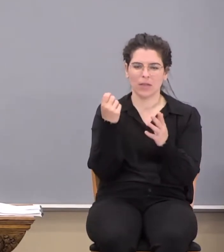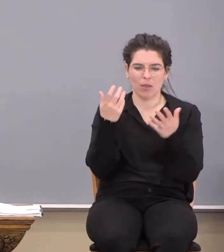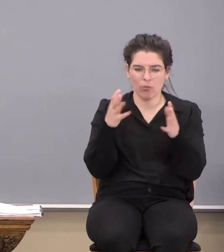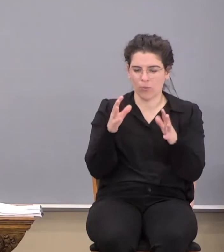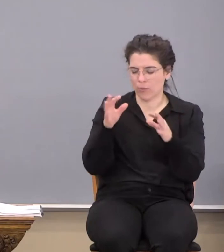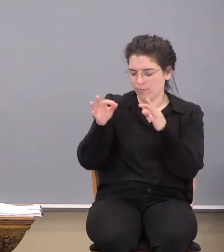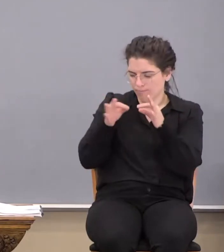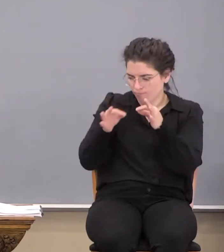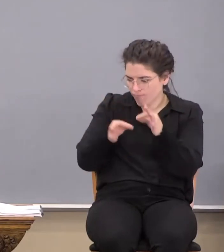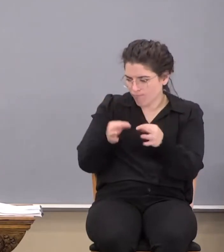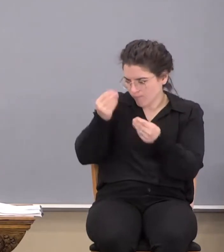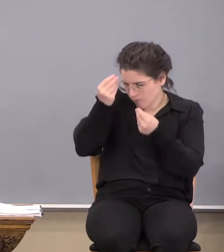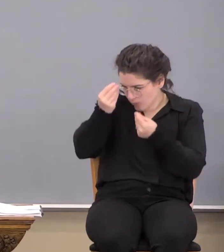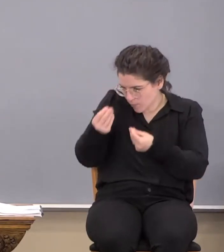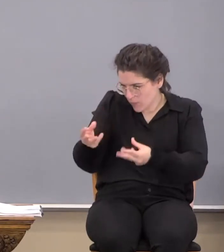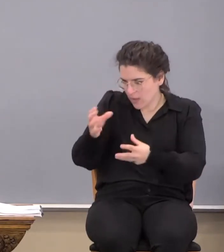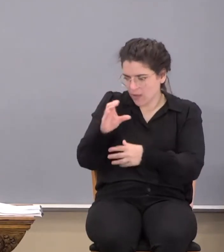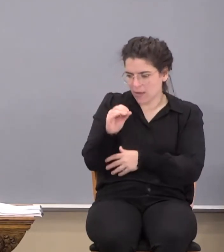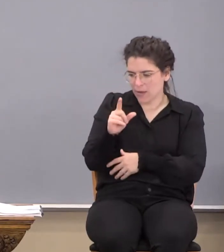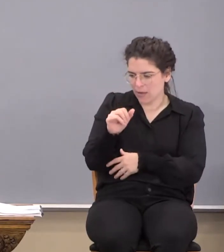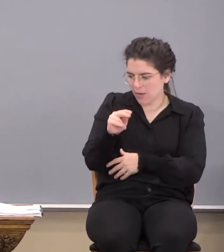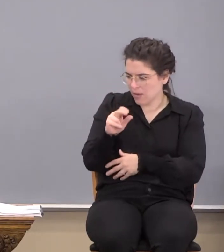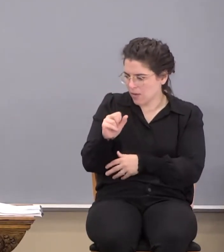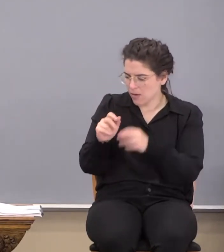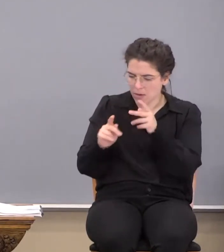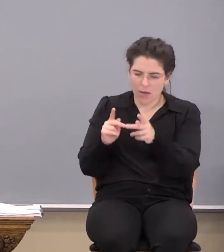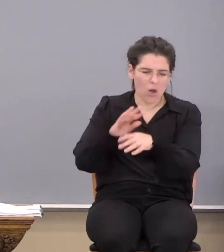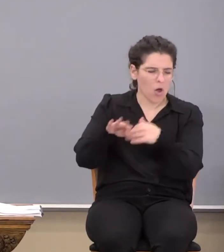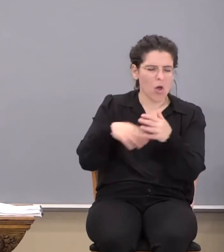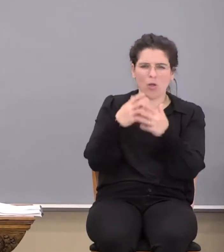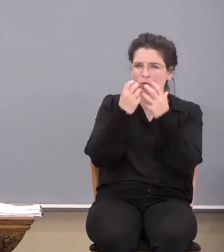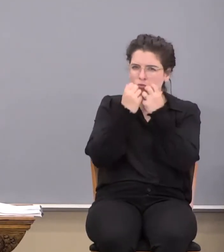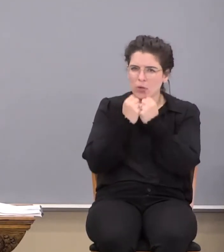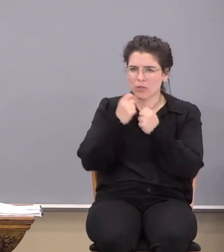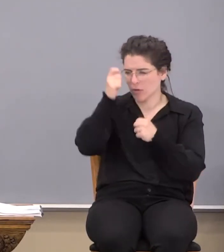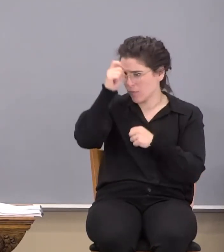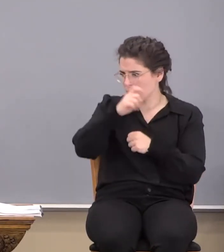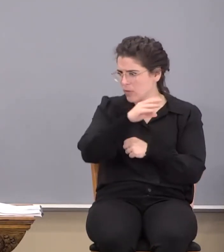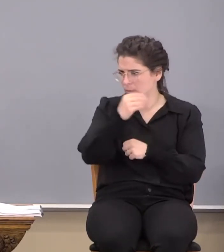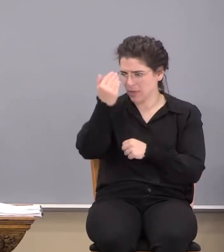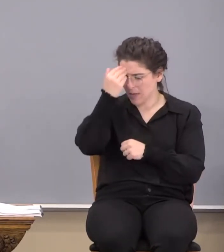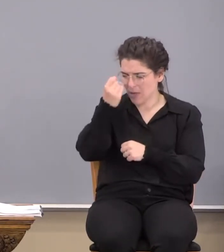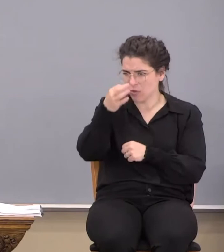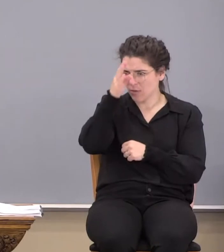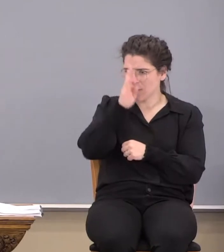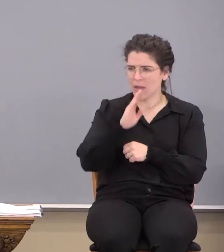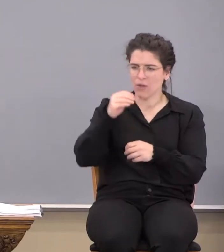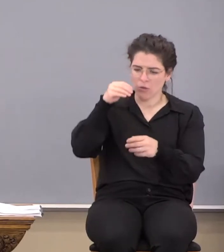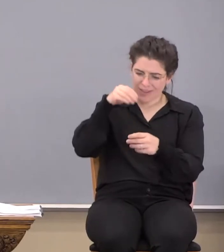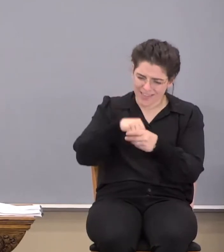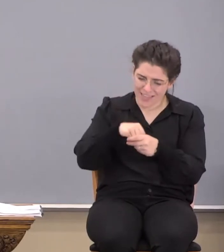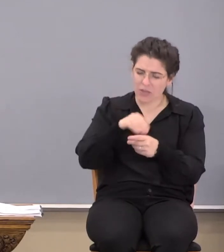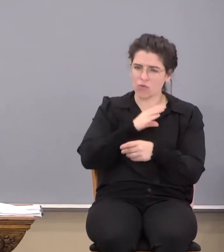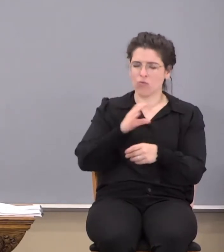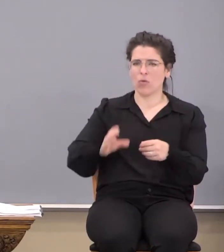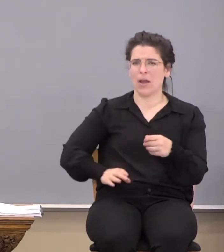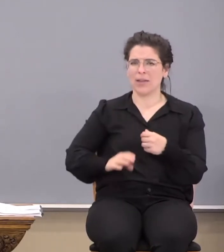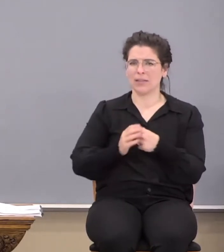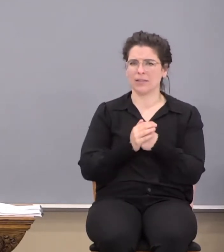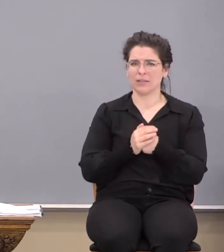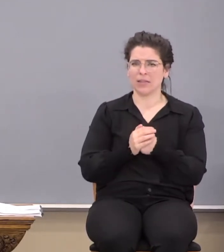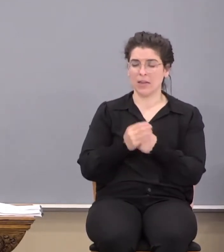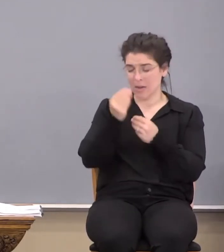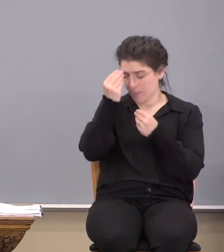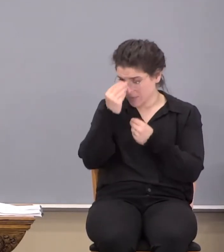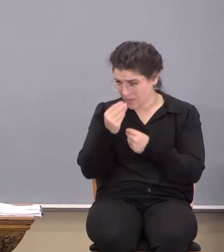the Colossians, listen, all the treasures of wisdom and knowledge of God, they're in Christ. And I'm